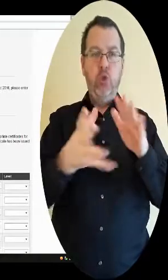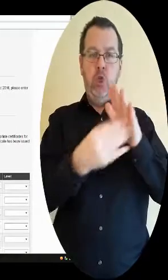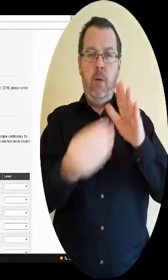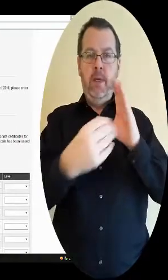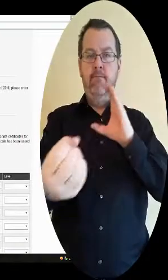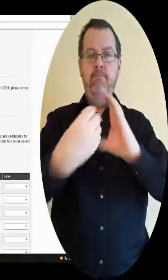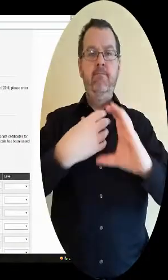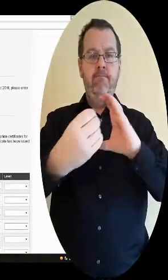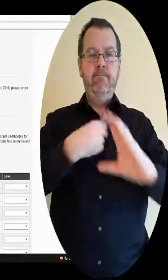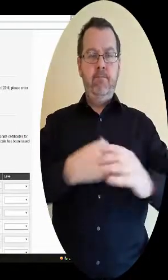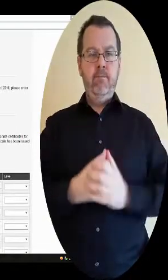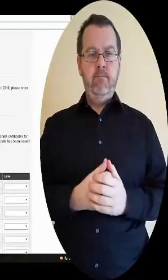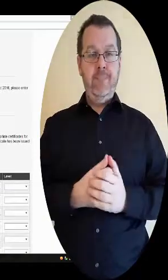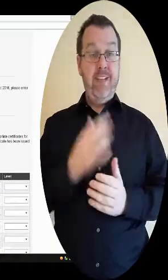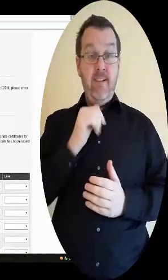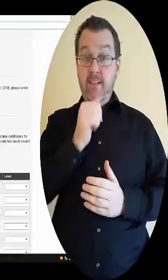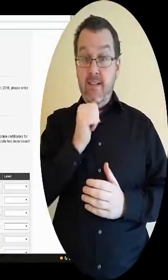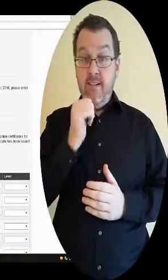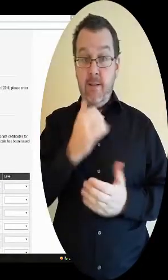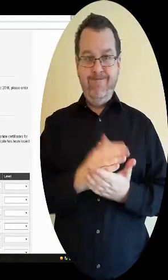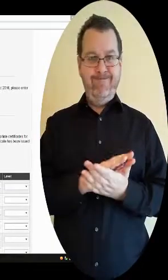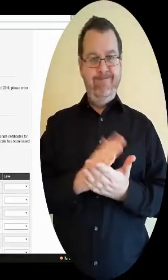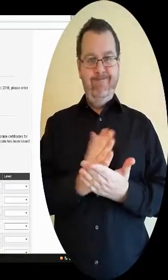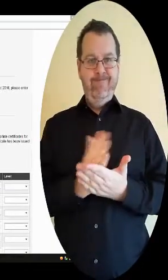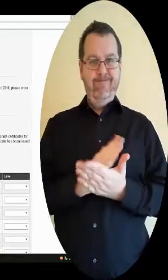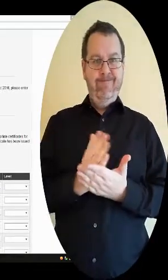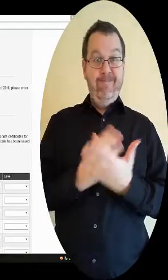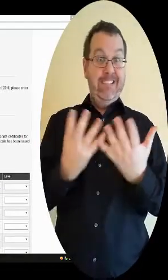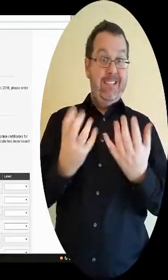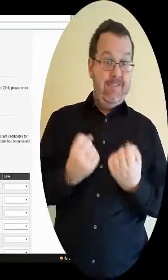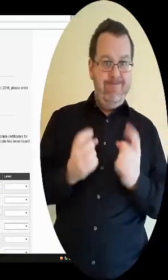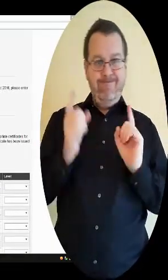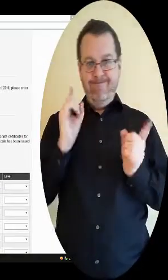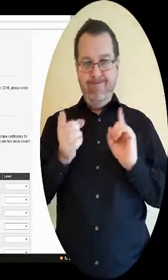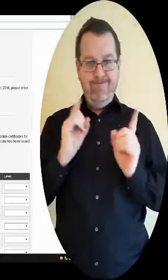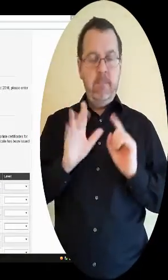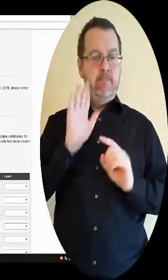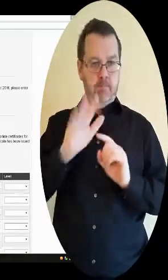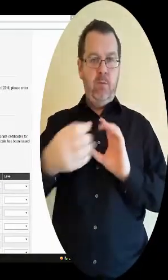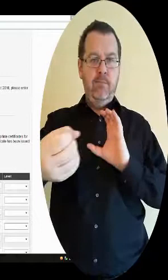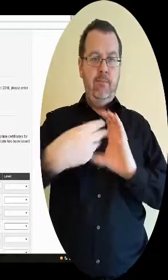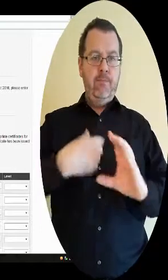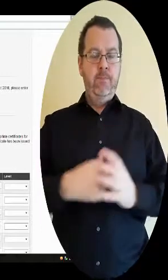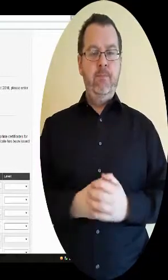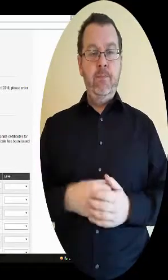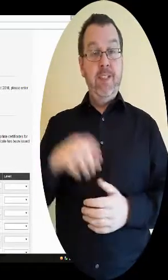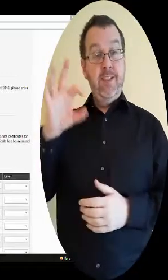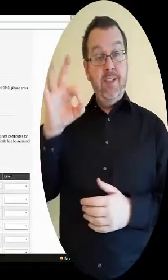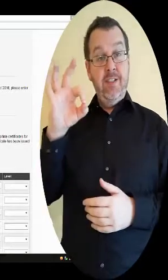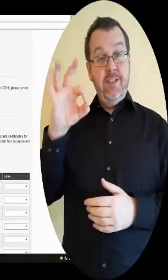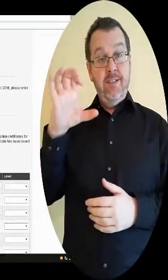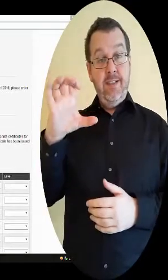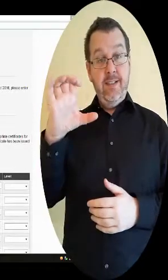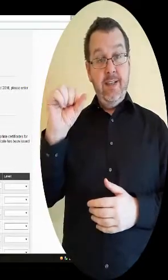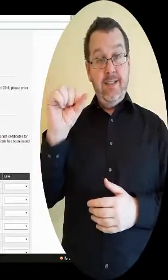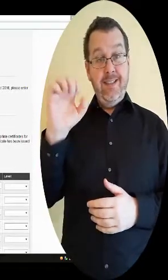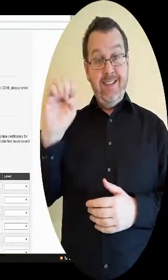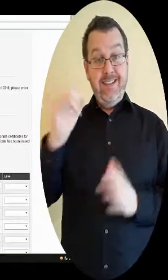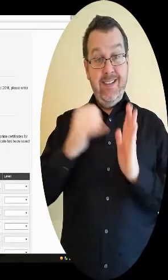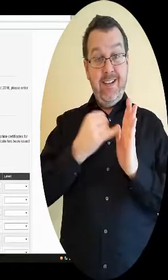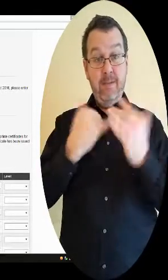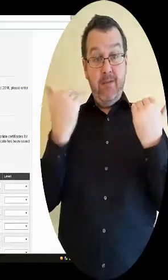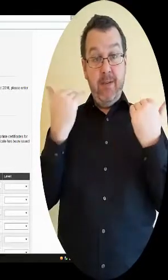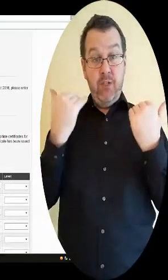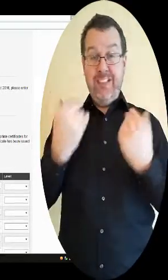These will form part of your eligibility for consideration for entry to courses. GCSE examination